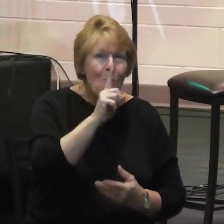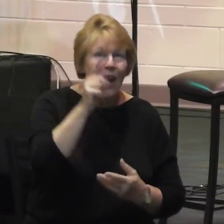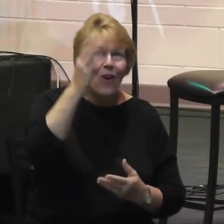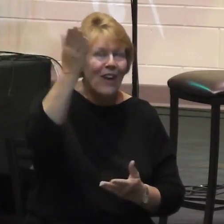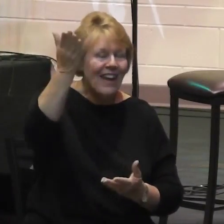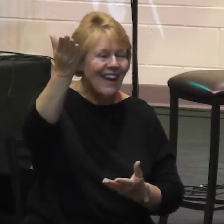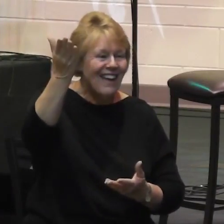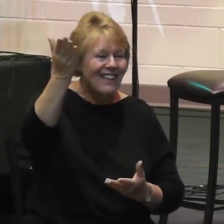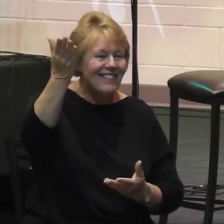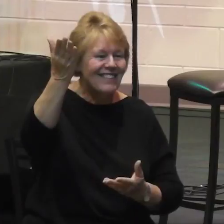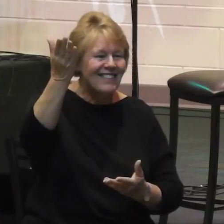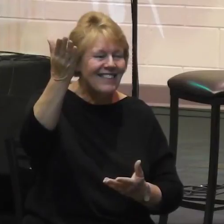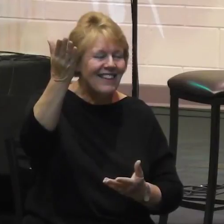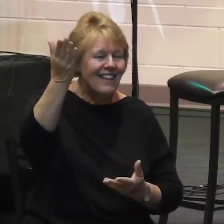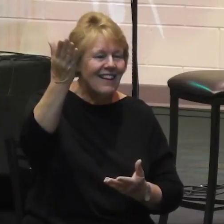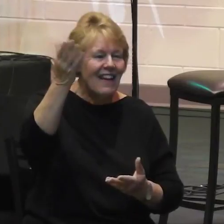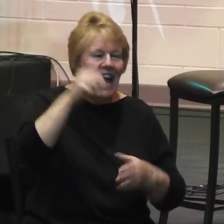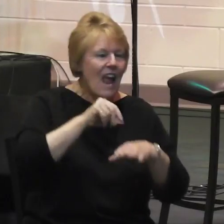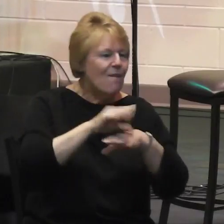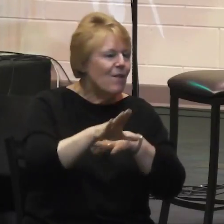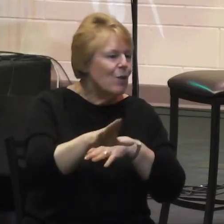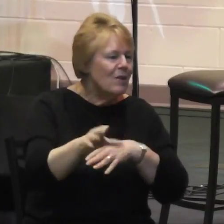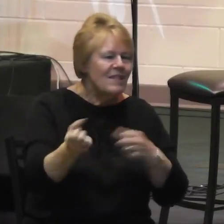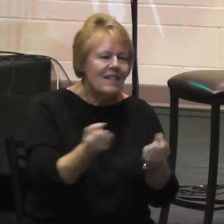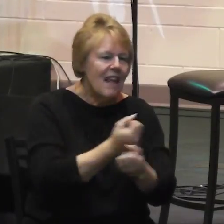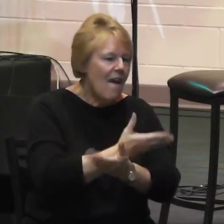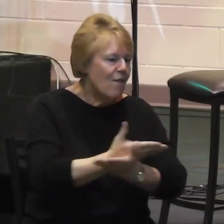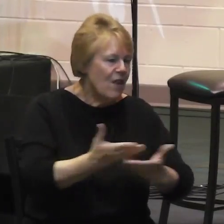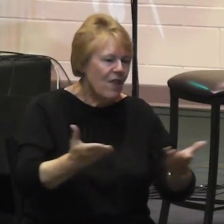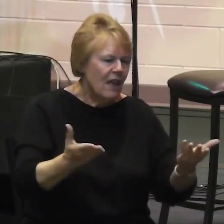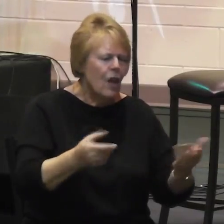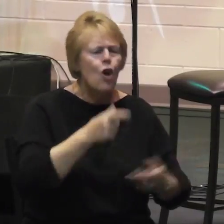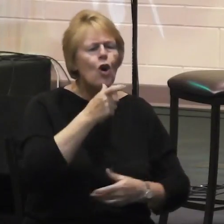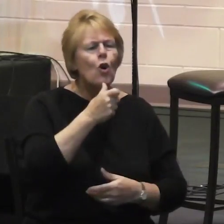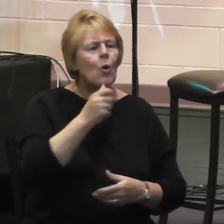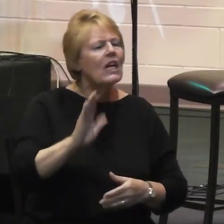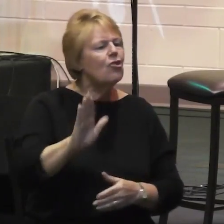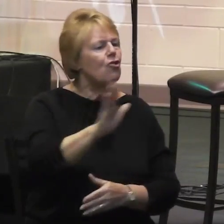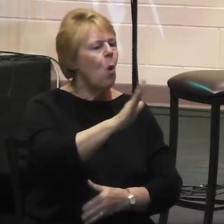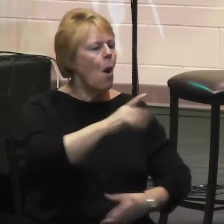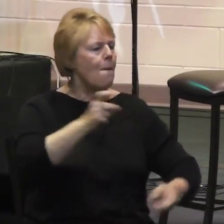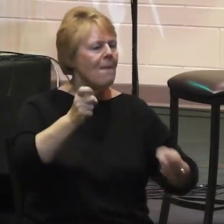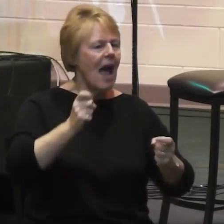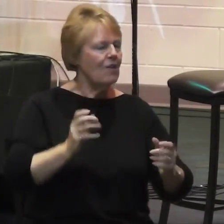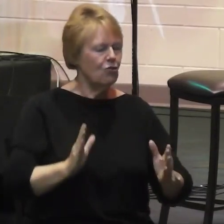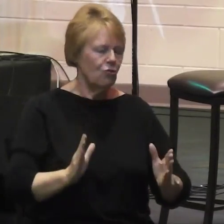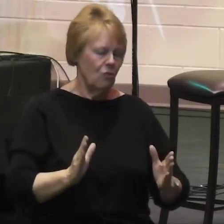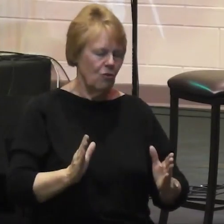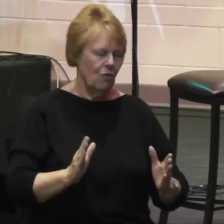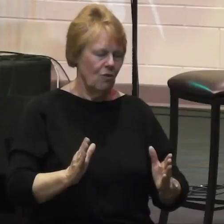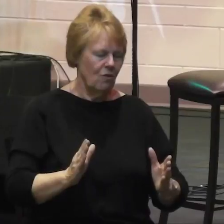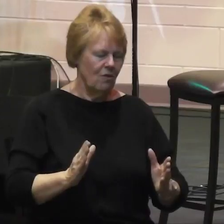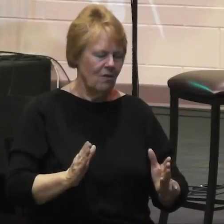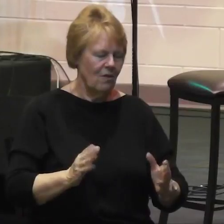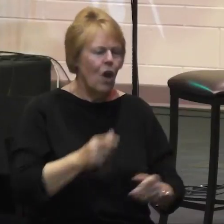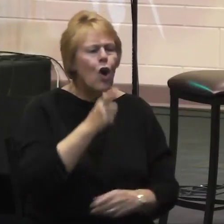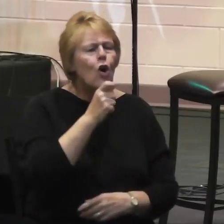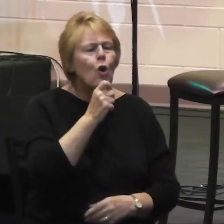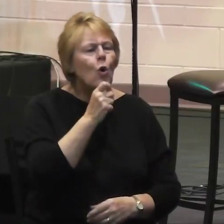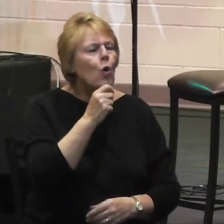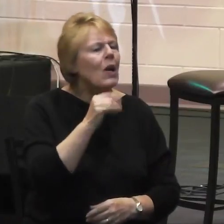else that the church looks like beyond there. Who is your master? Who is your Lord?